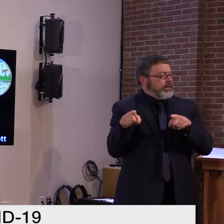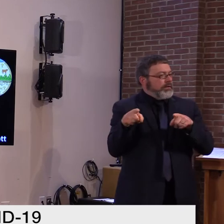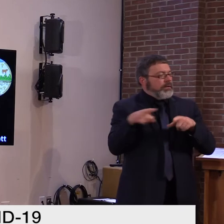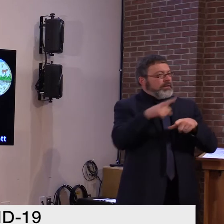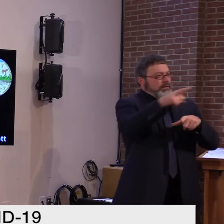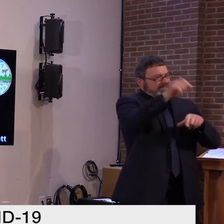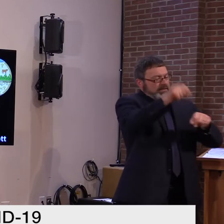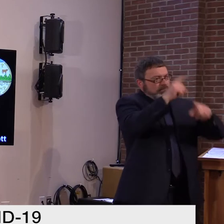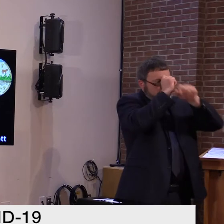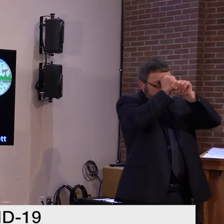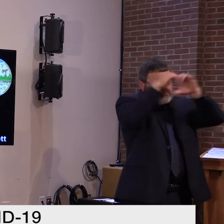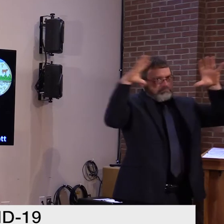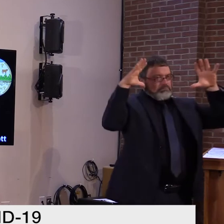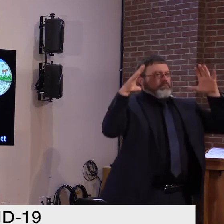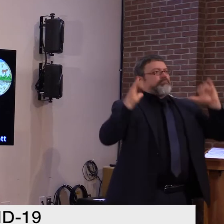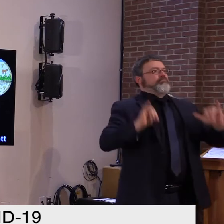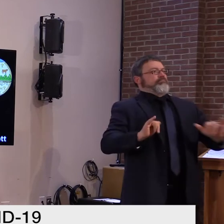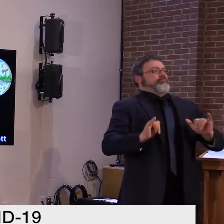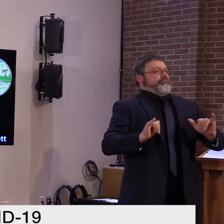him Max.